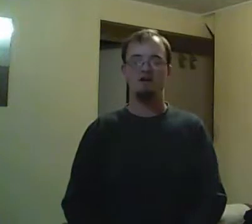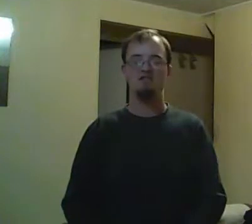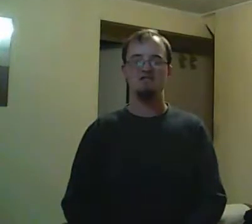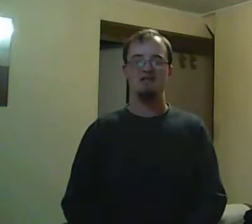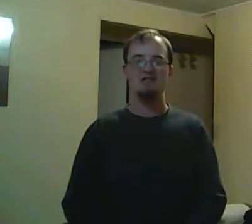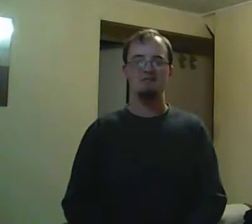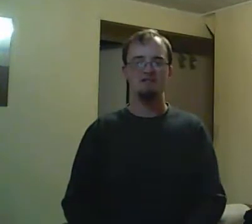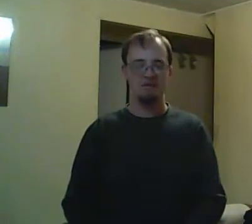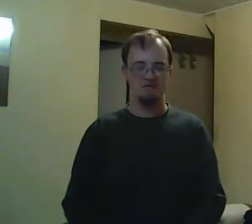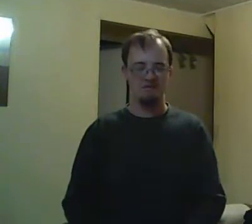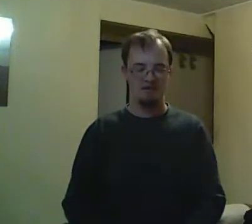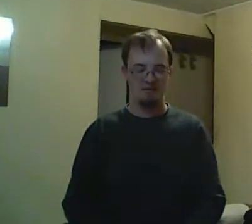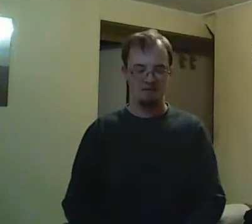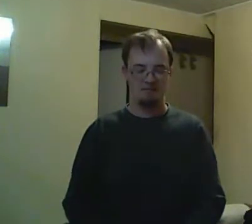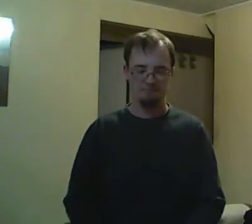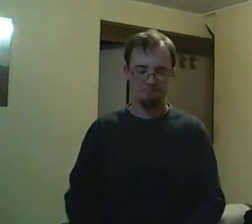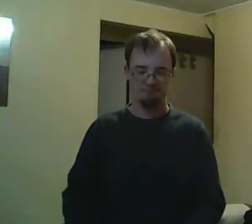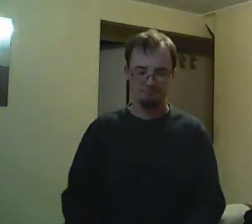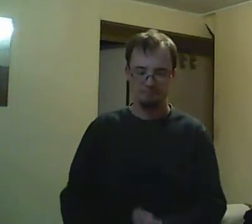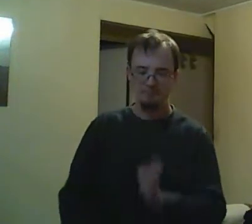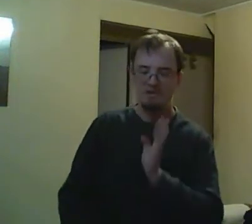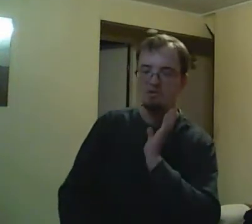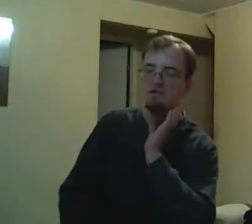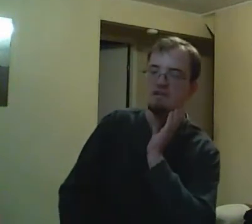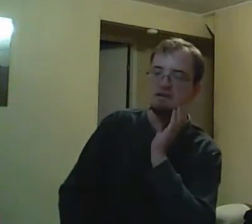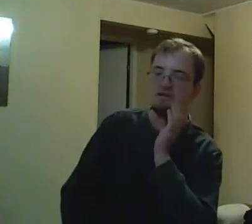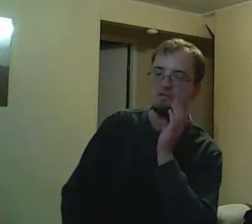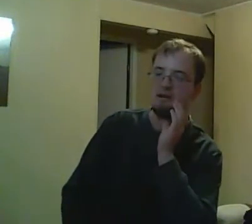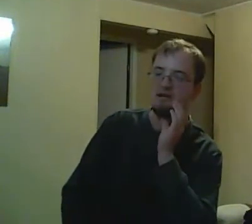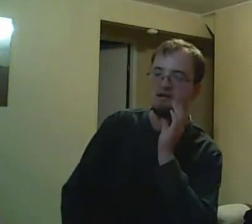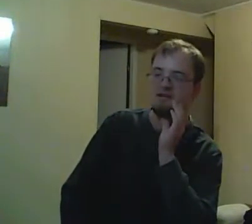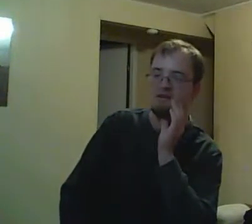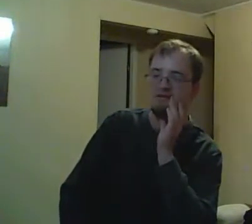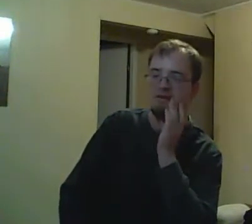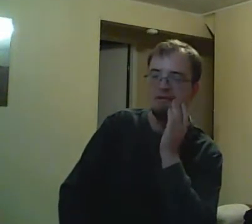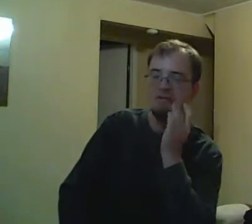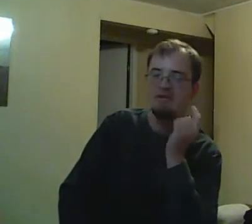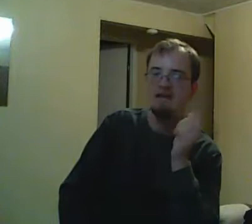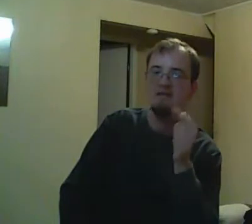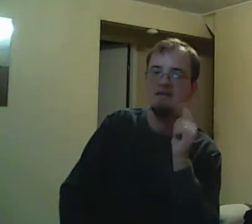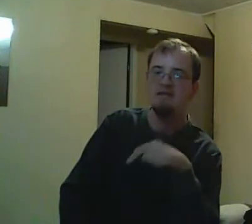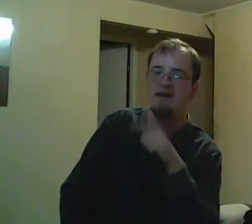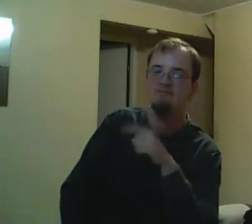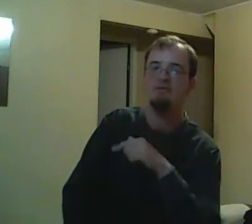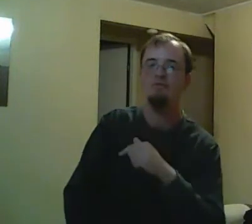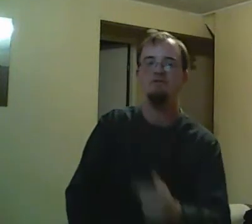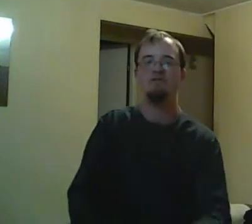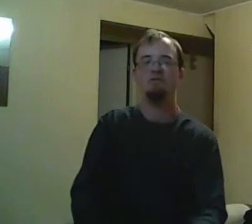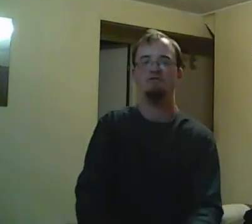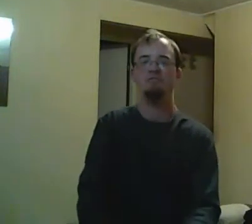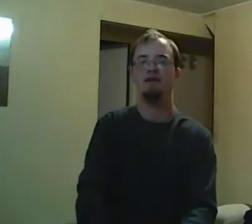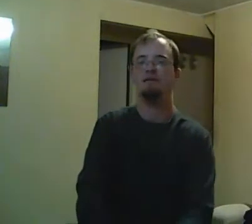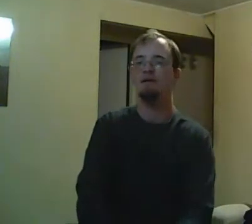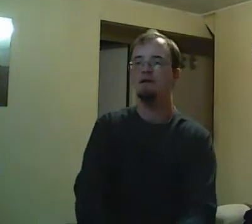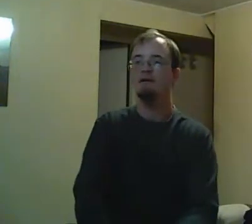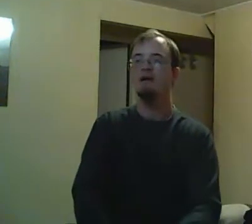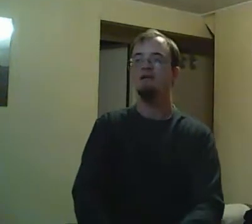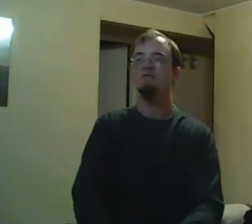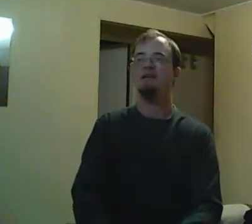stopped the torment right there again. Mrs. Murray was basically going to tell Raj, and Raj had to stop it, or else face consequences.